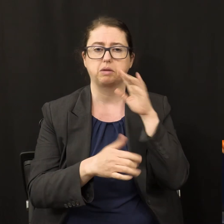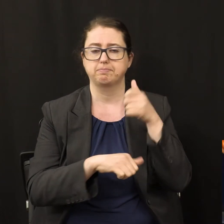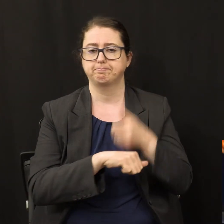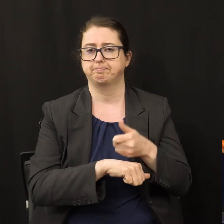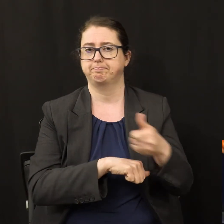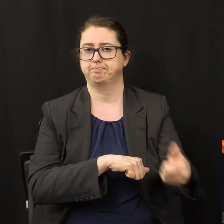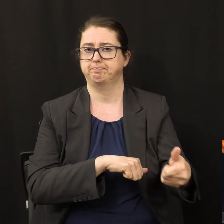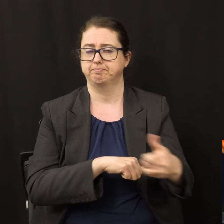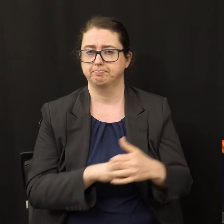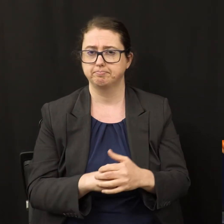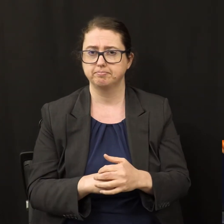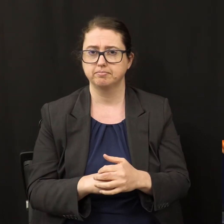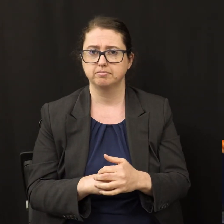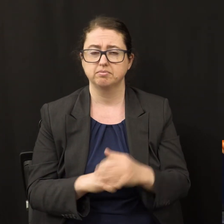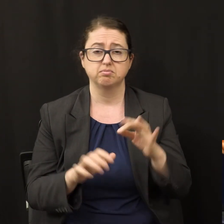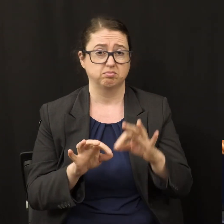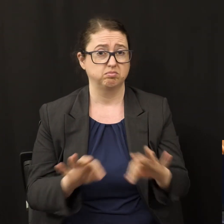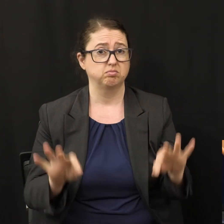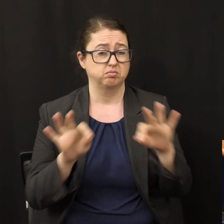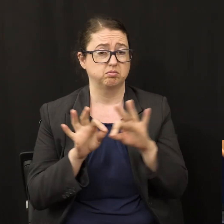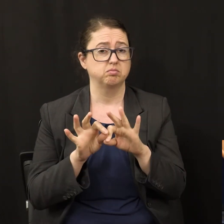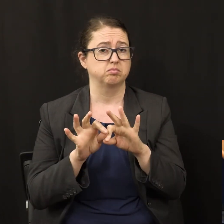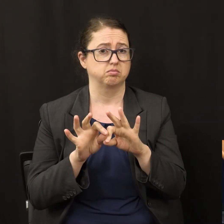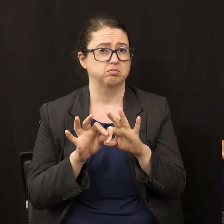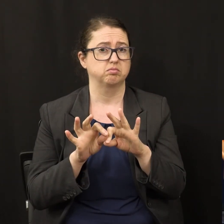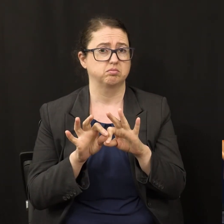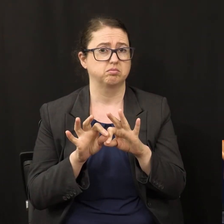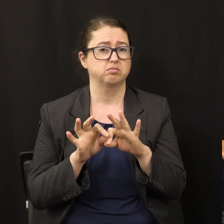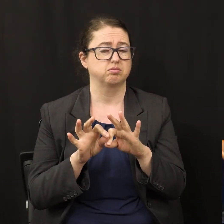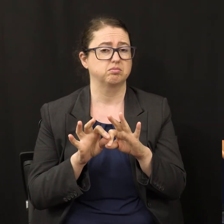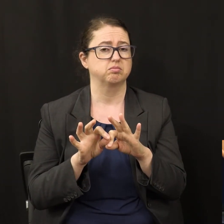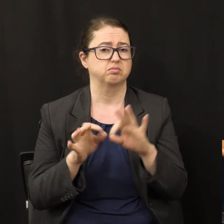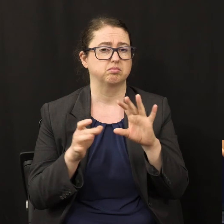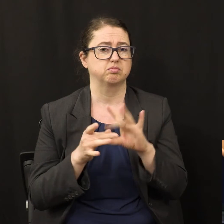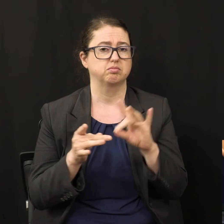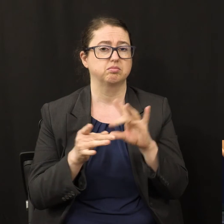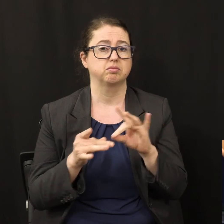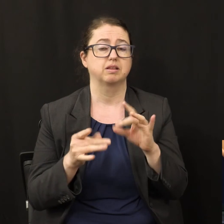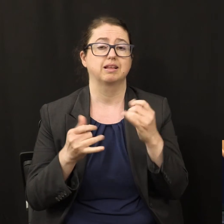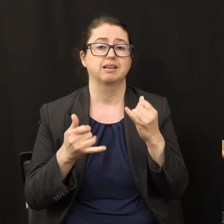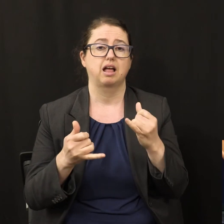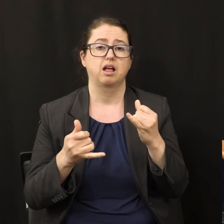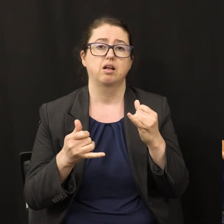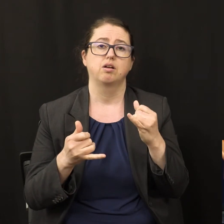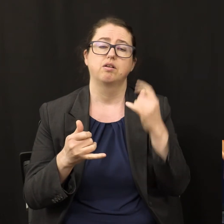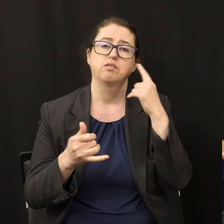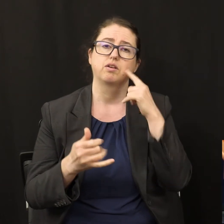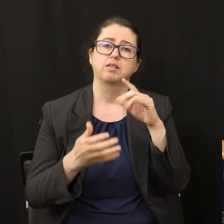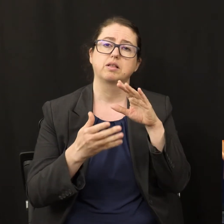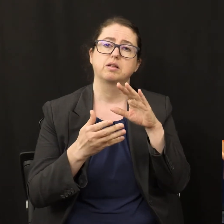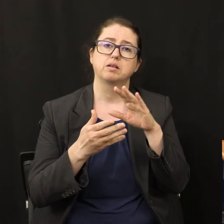Now, here's a very important point. In order for the message to go globally,